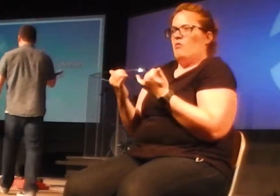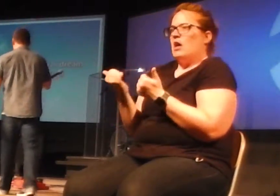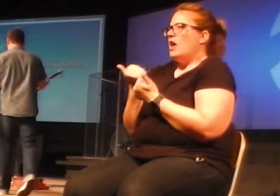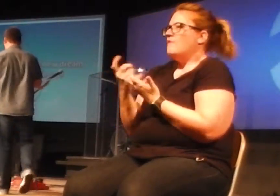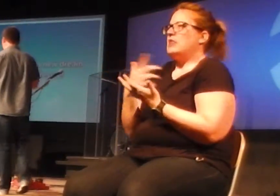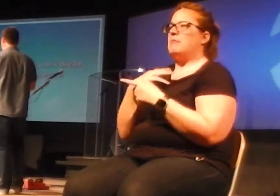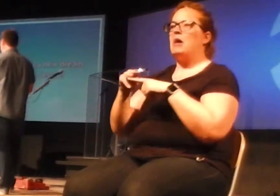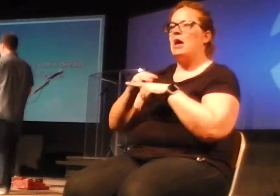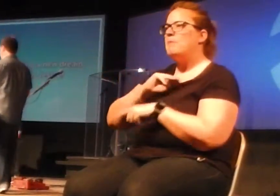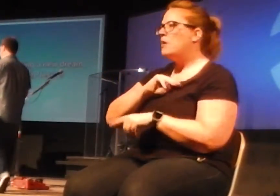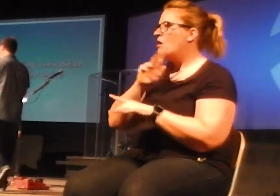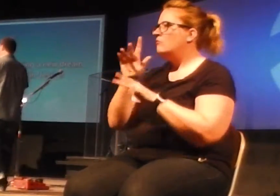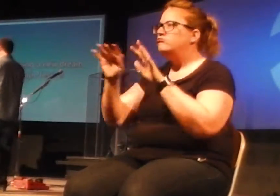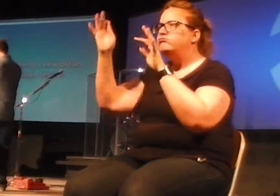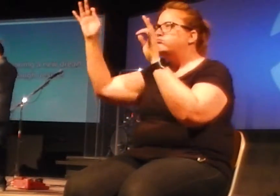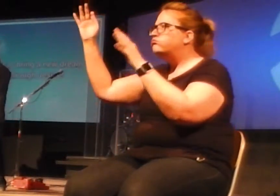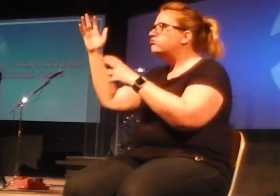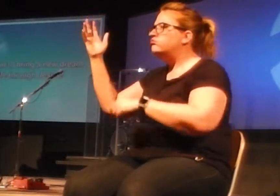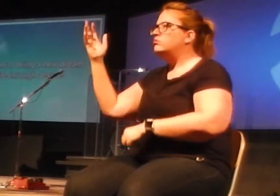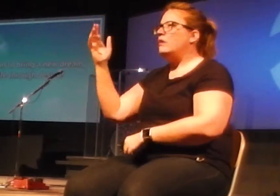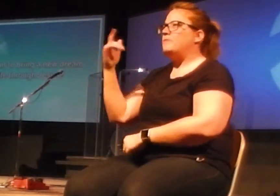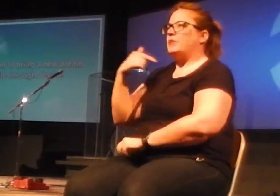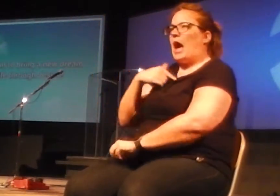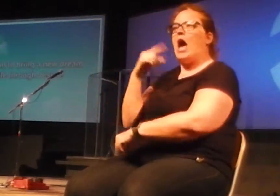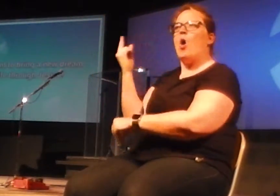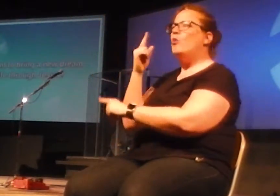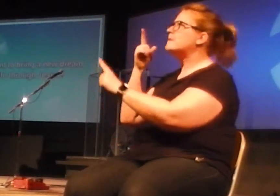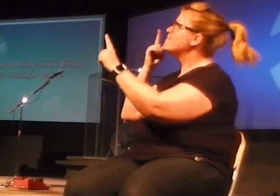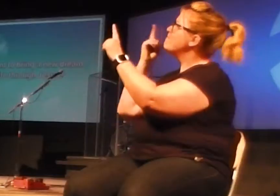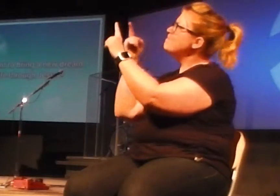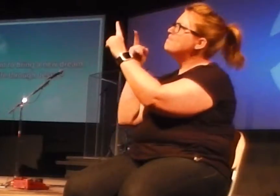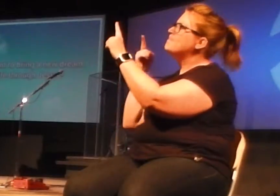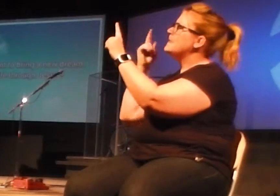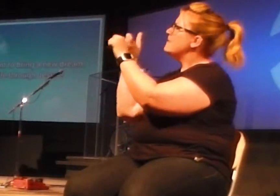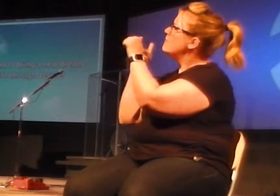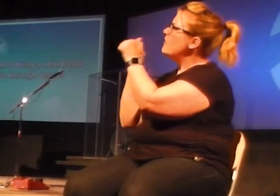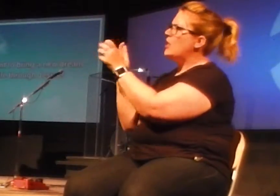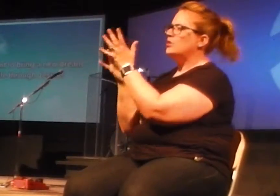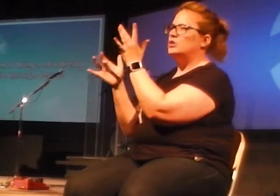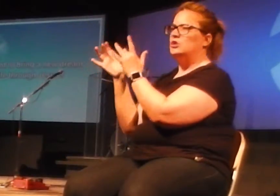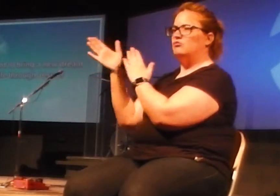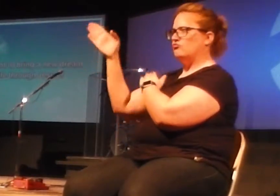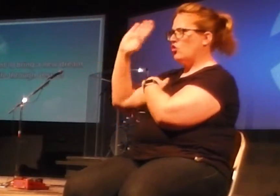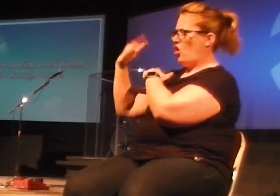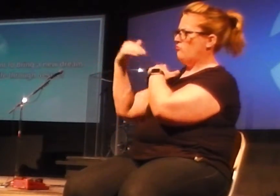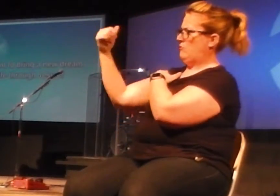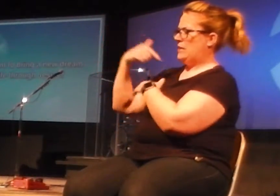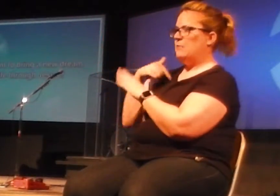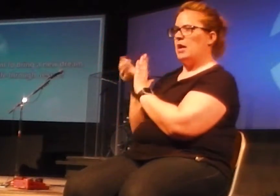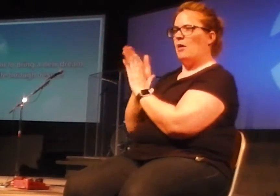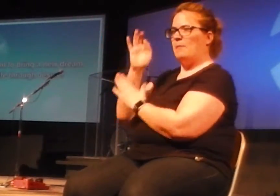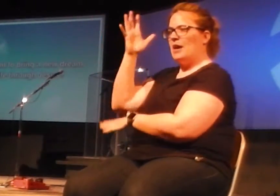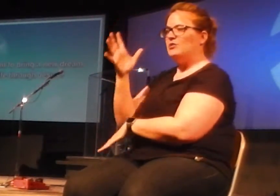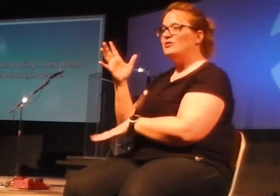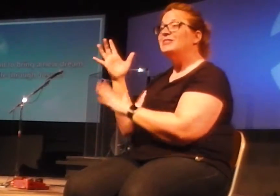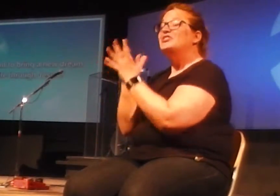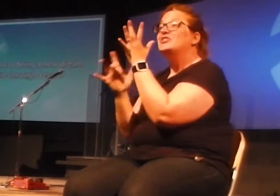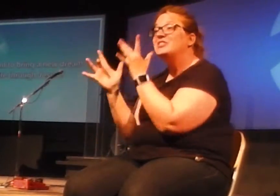I've done to pursue God's call for my life and become a pastor, Jesus has been my guide for